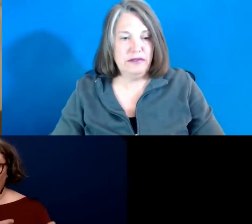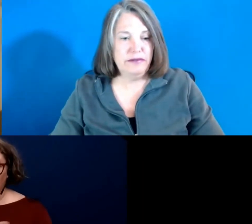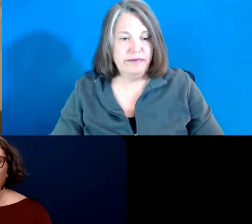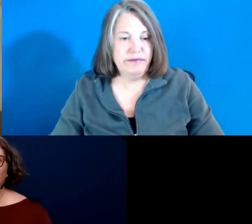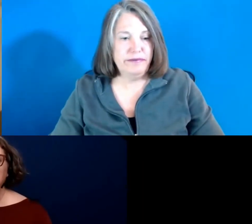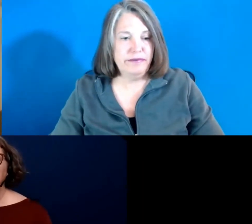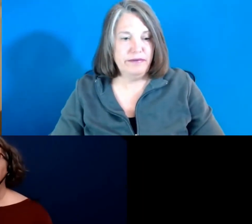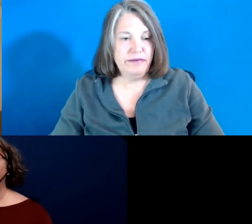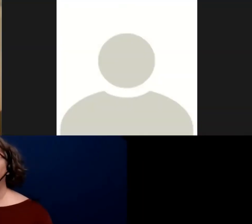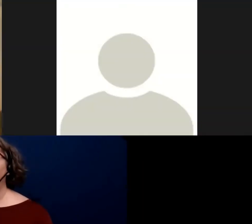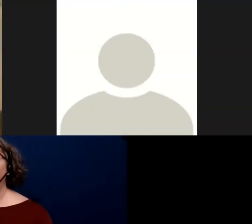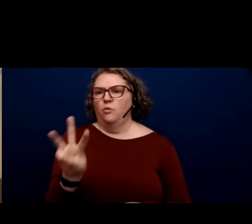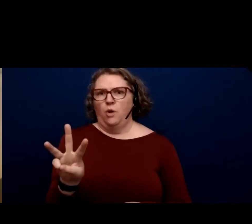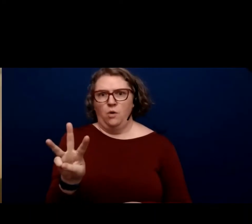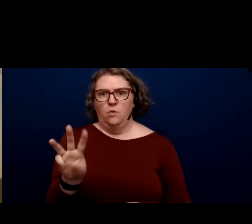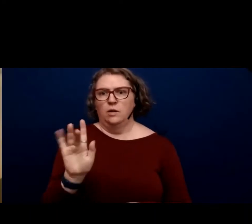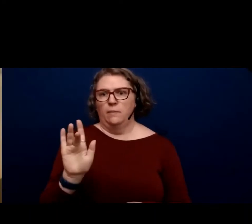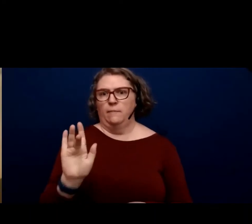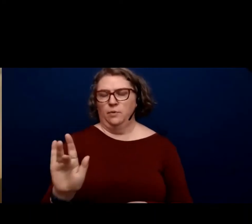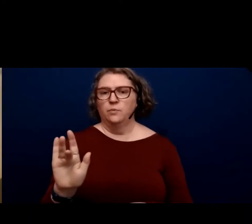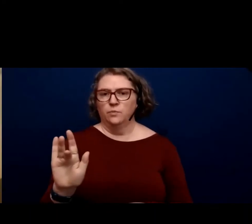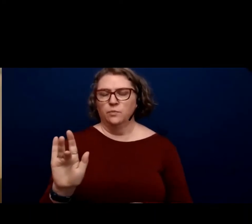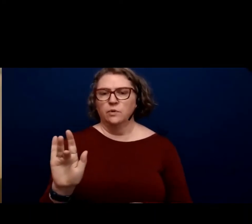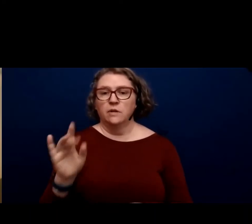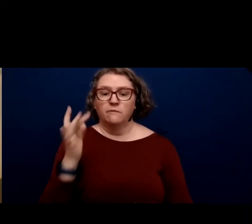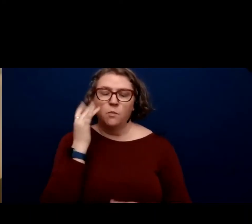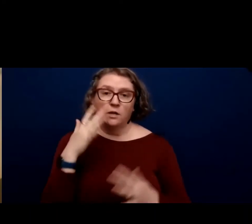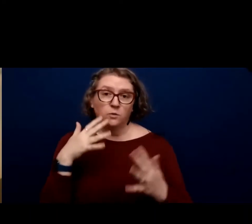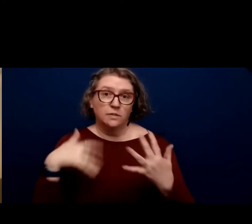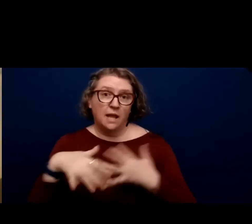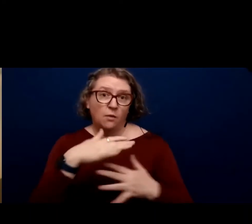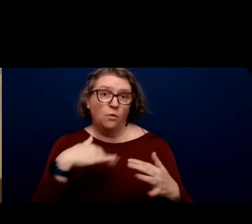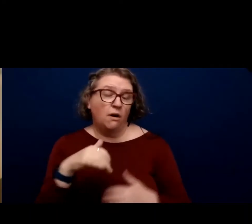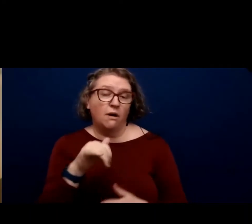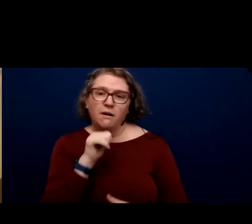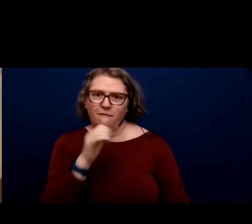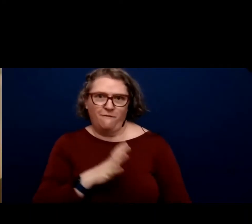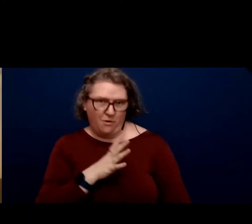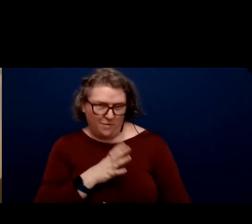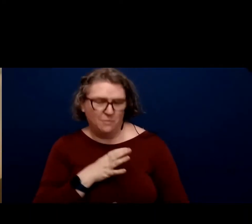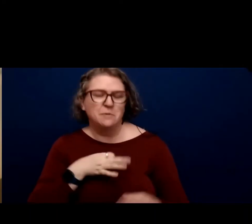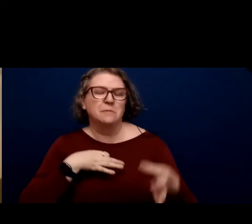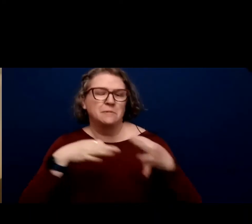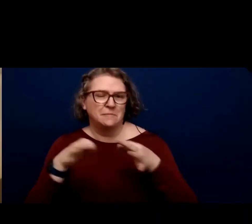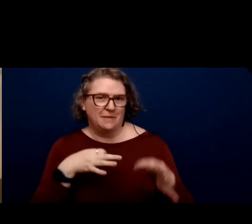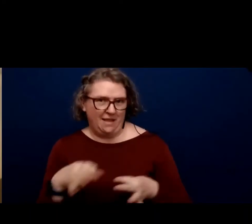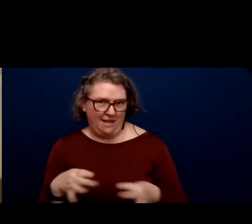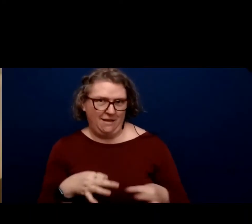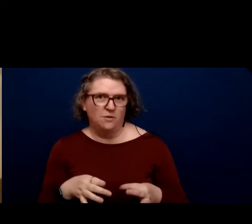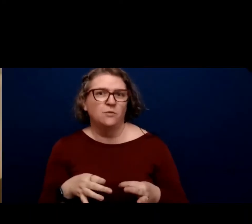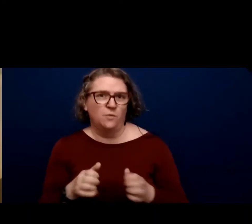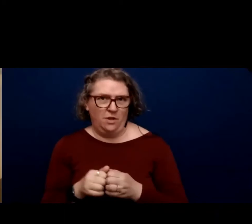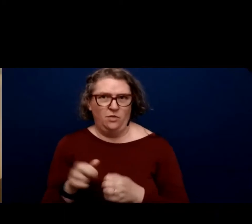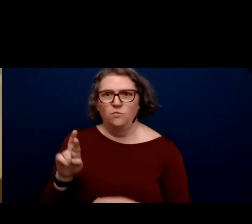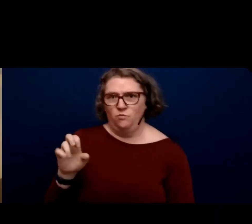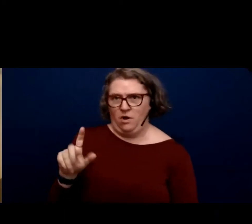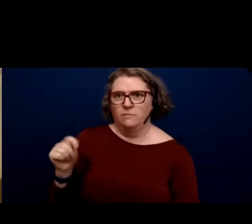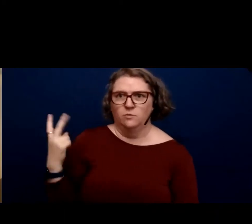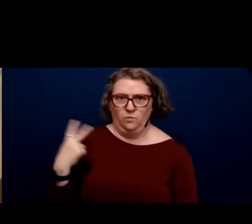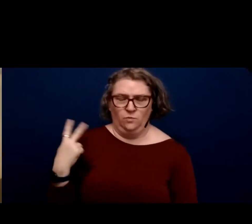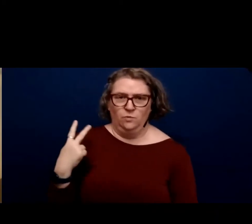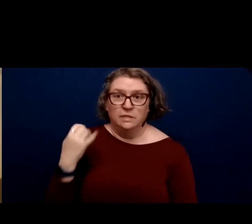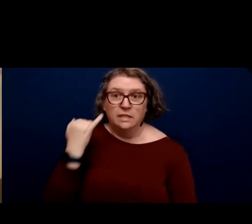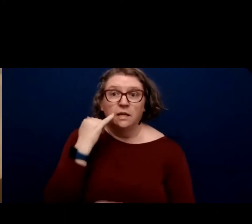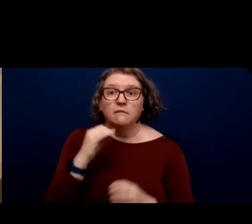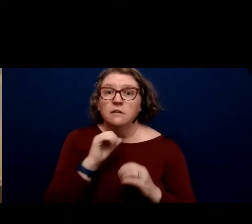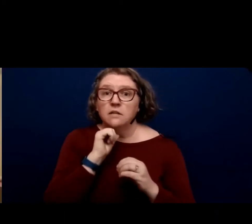If you want to network informally, Robert and I will walk you through how that happens. If you don't use my